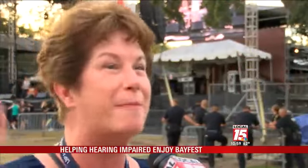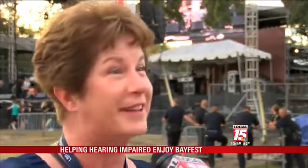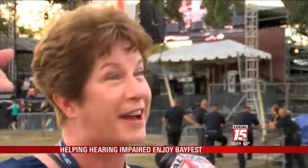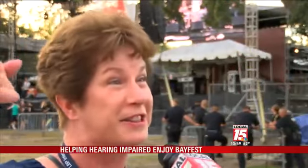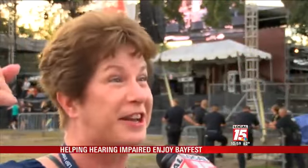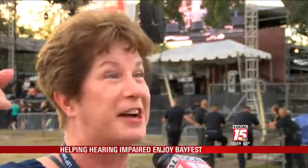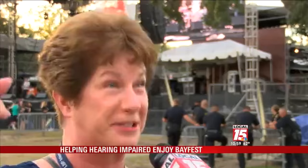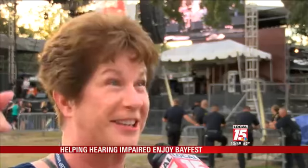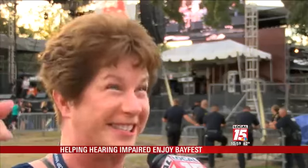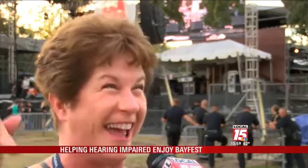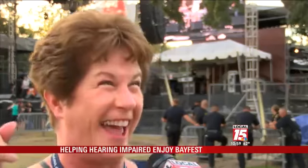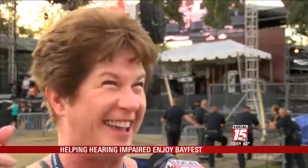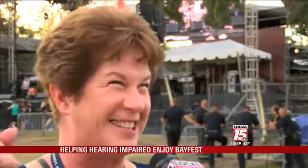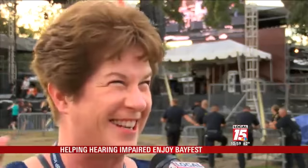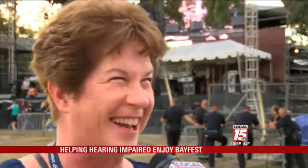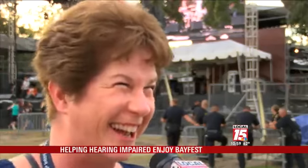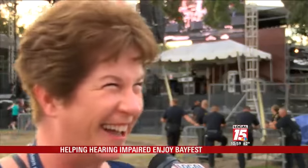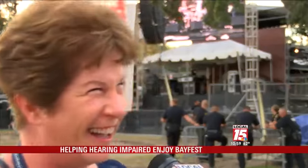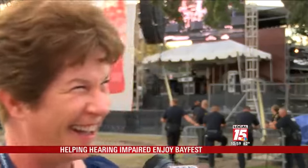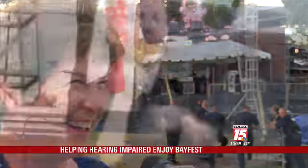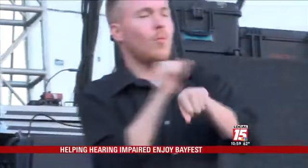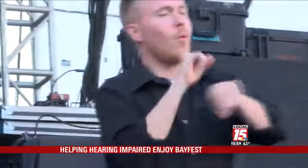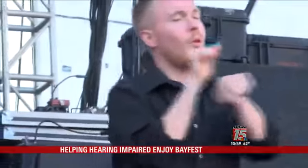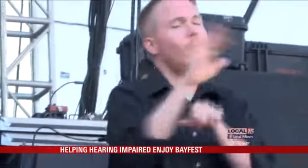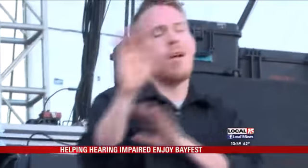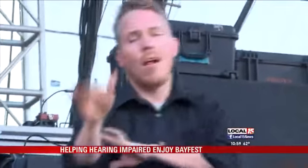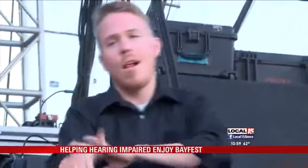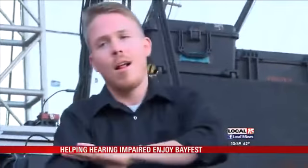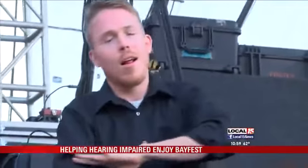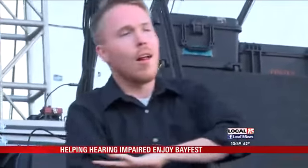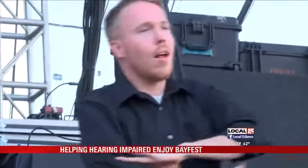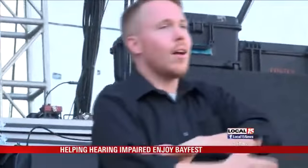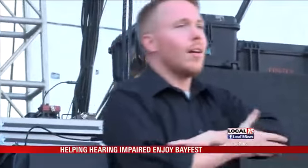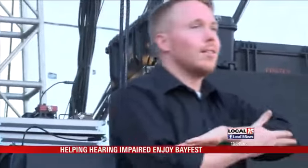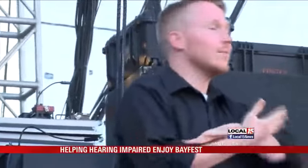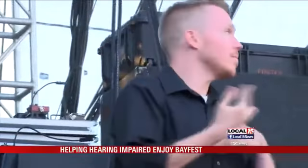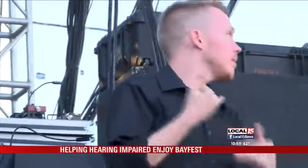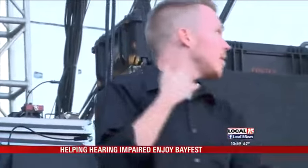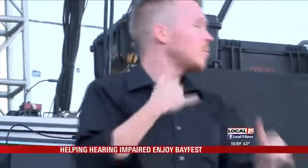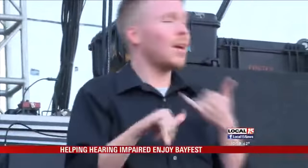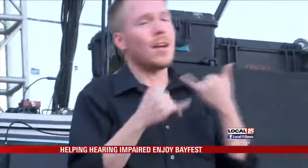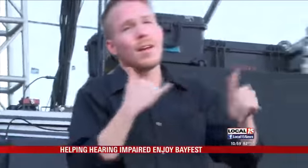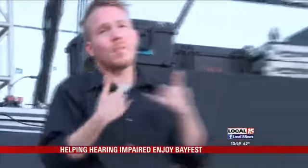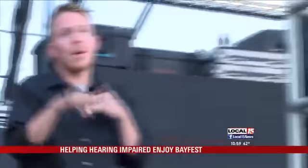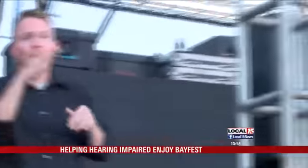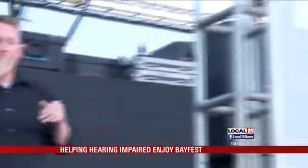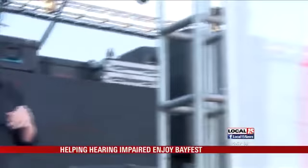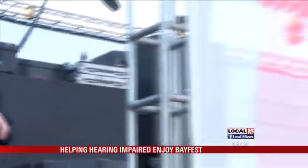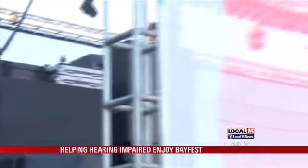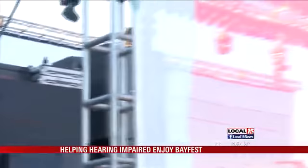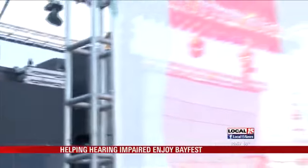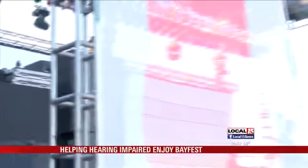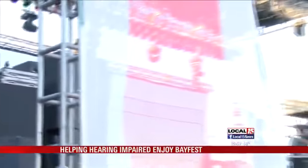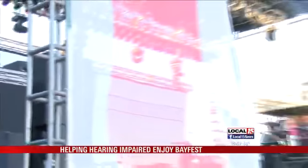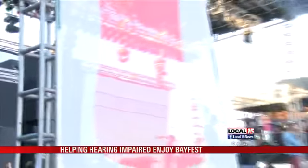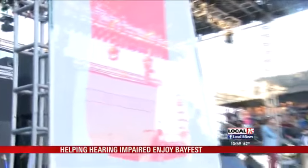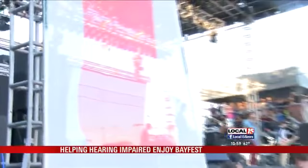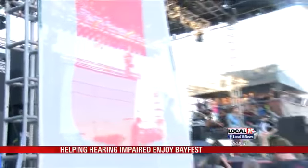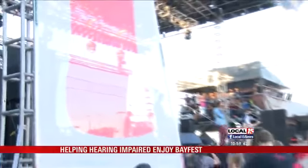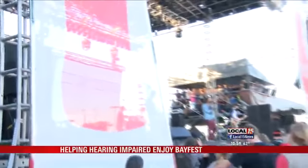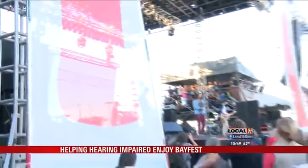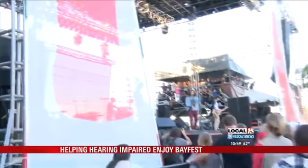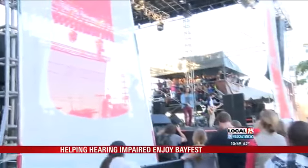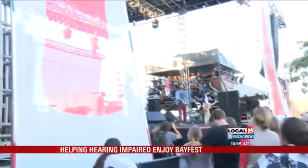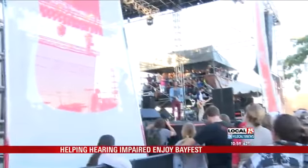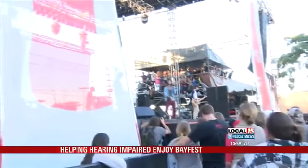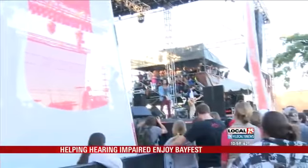I'll be down at the country stage. You'll find them on the side of the stage, signing the words to the songs. Piddock says it